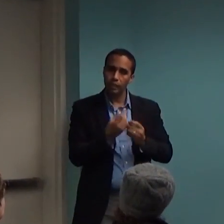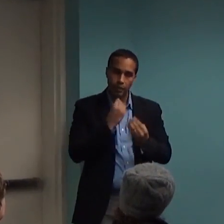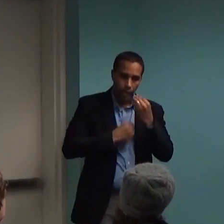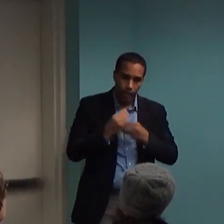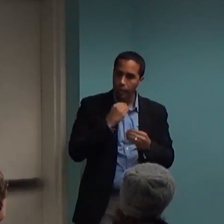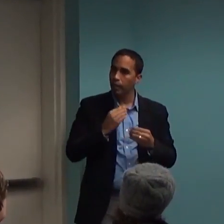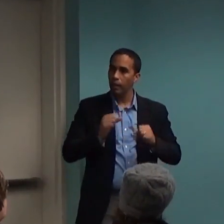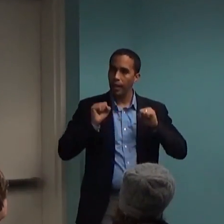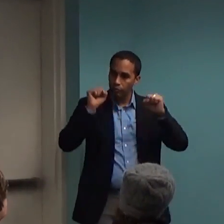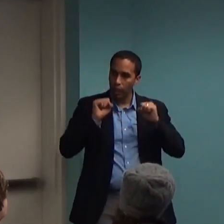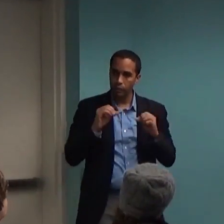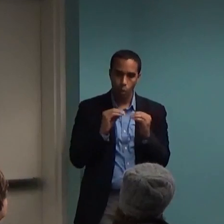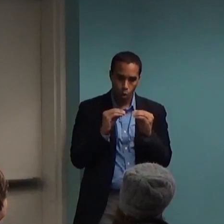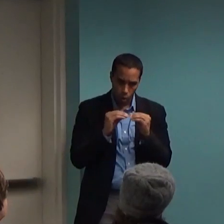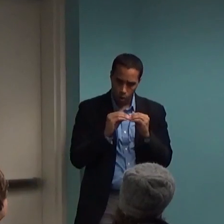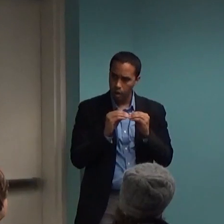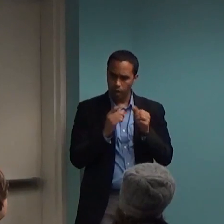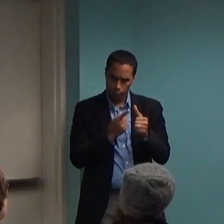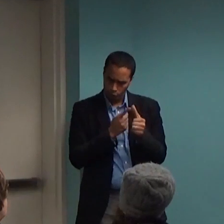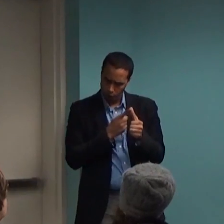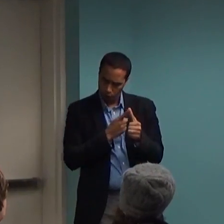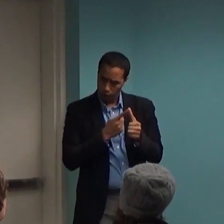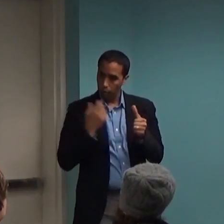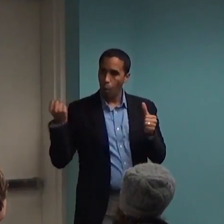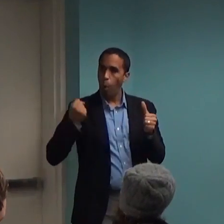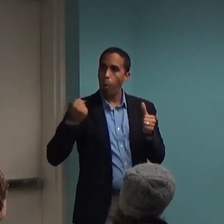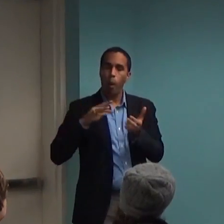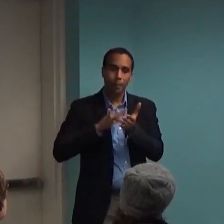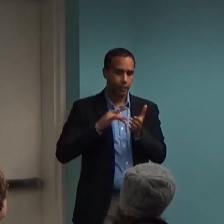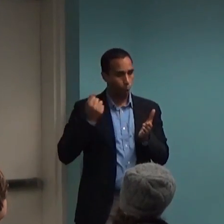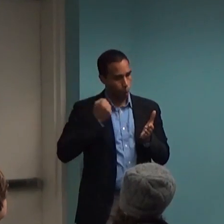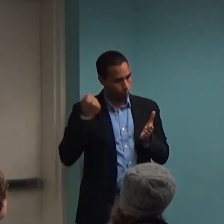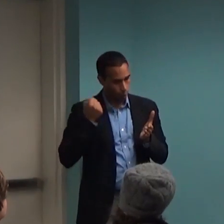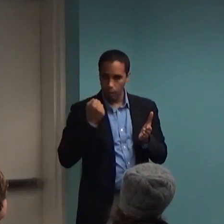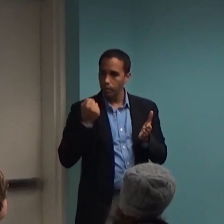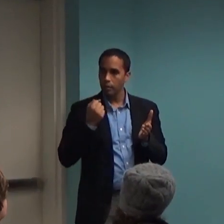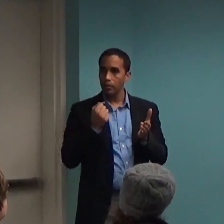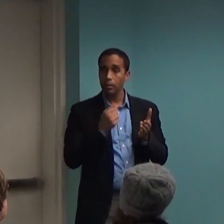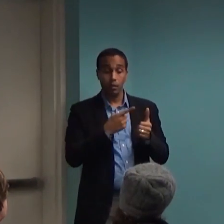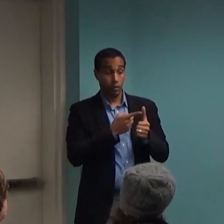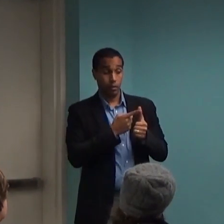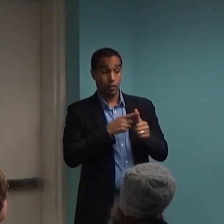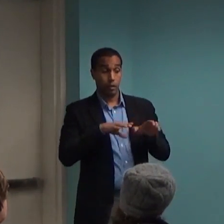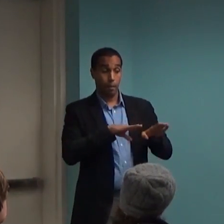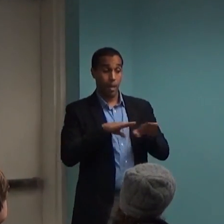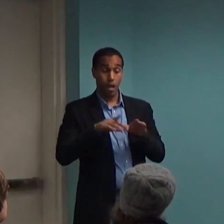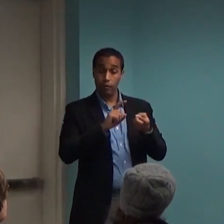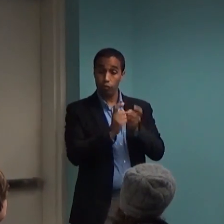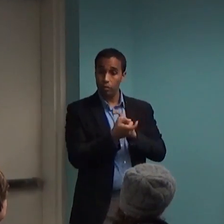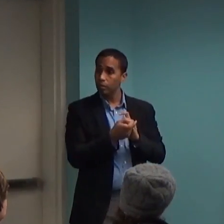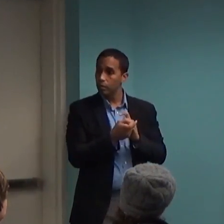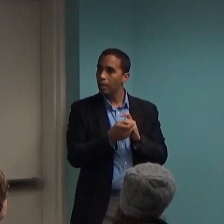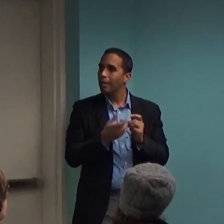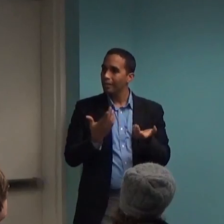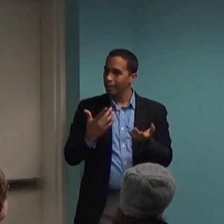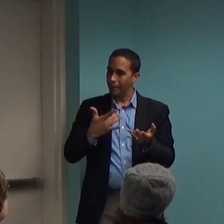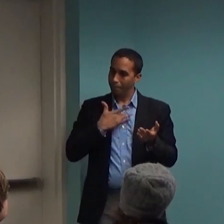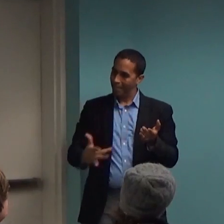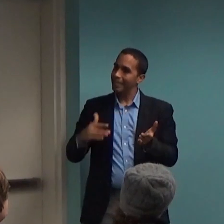doctors are, they understand that the first thing you should change is your behavior. So, that's kind of a striking issue that we